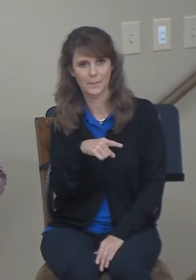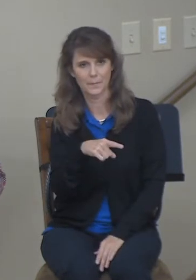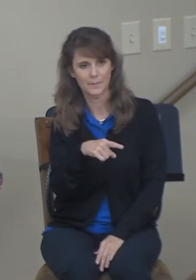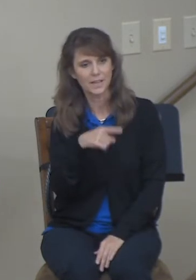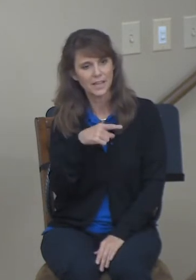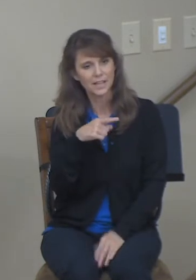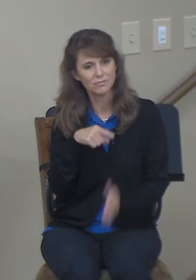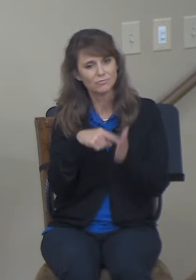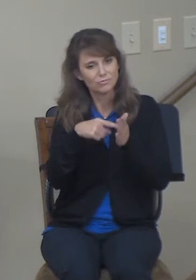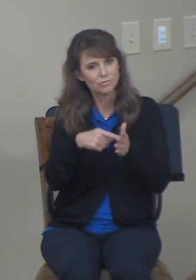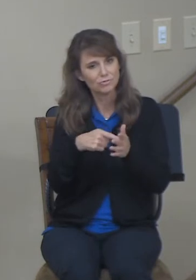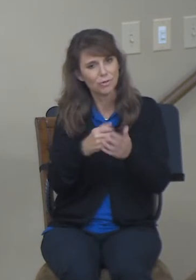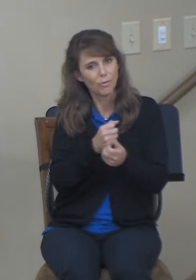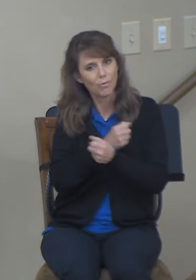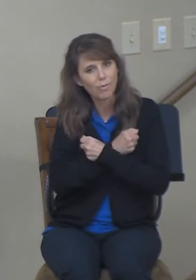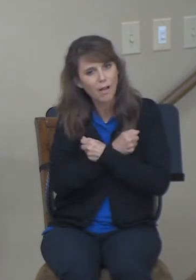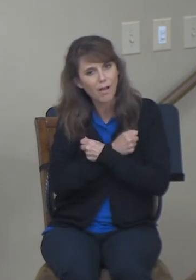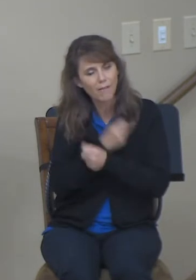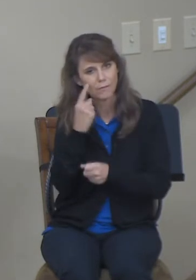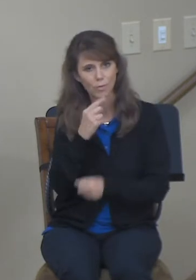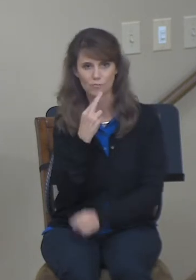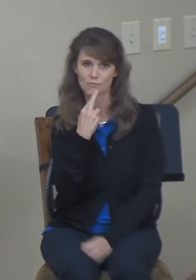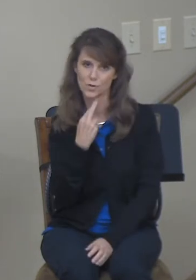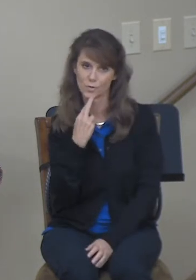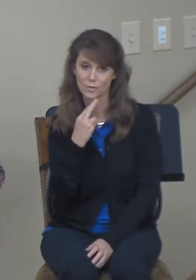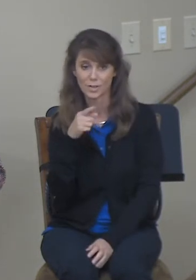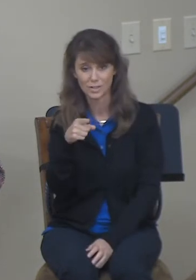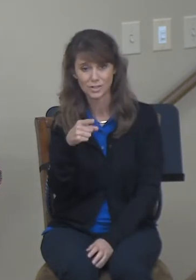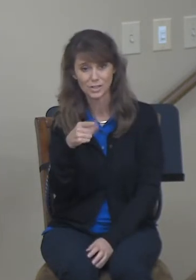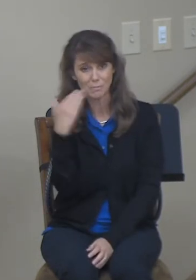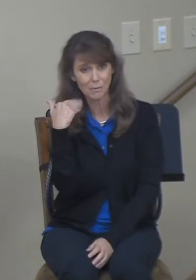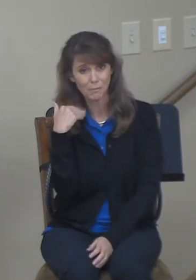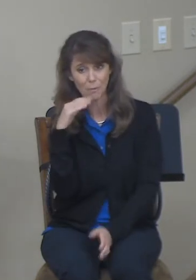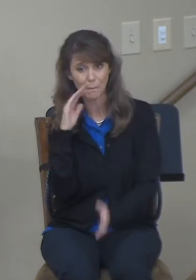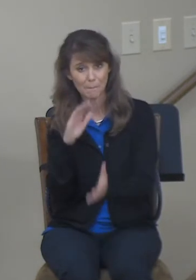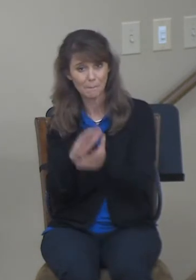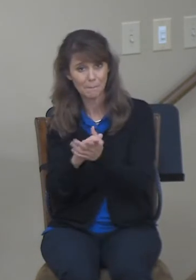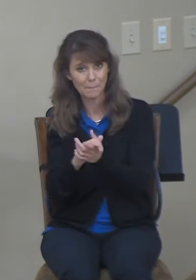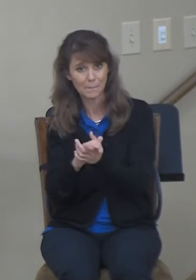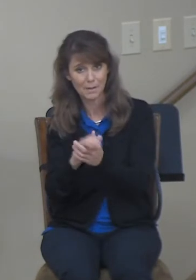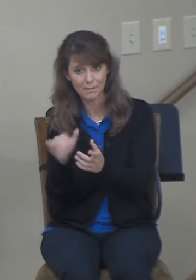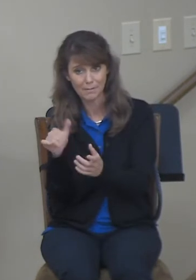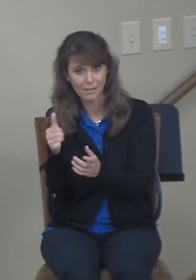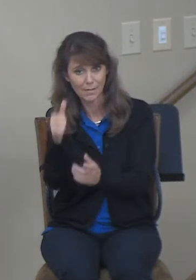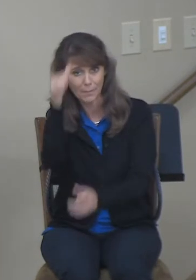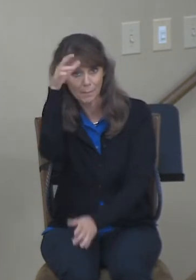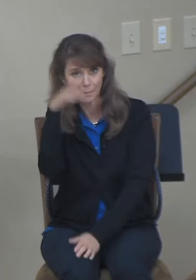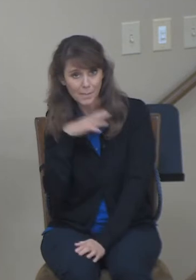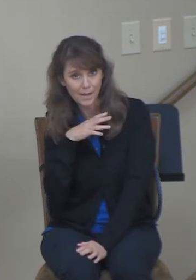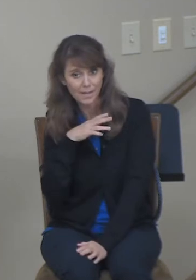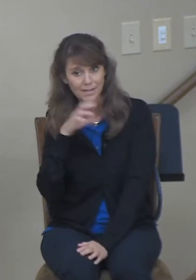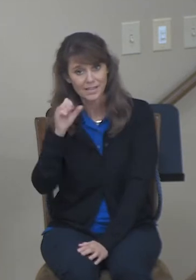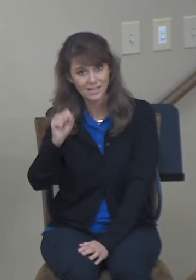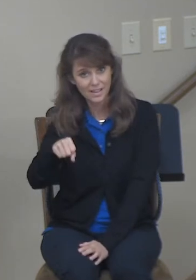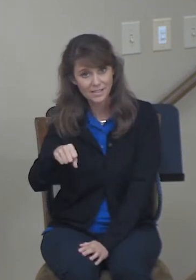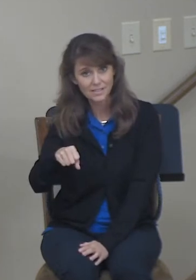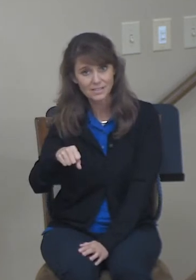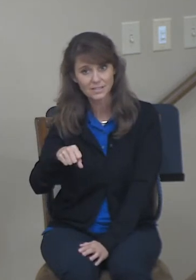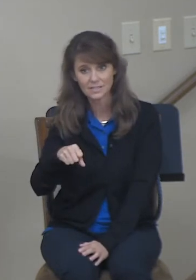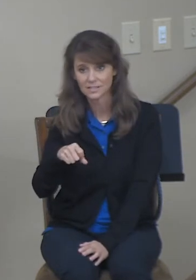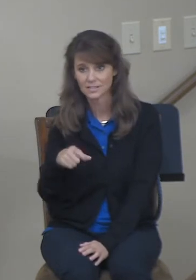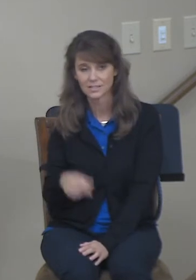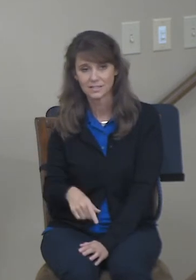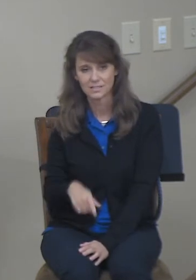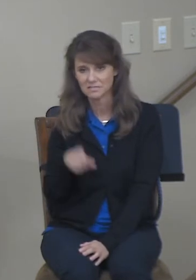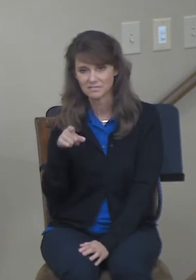love even to someone like Ruth, who had been married to someone else, who seemed to be at this point a proselyte potentially, but not